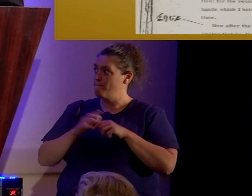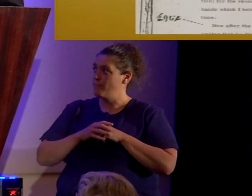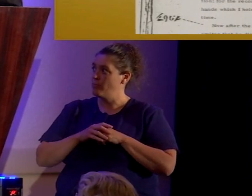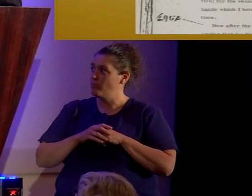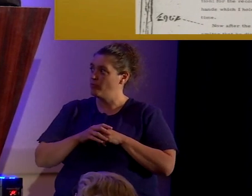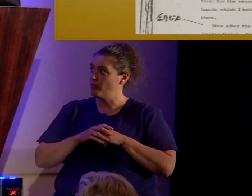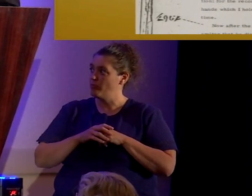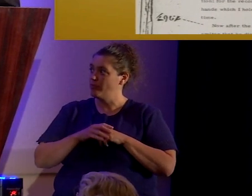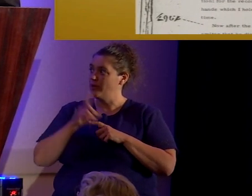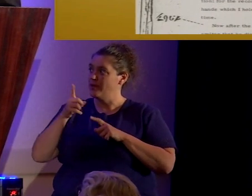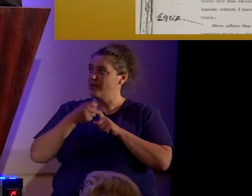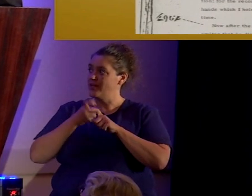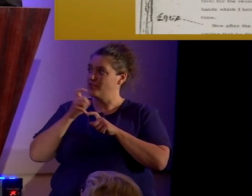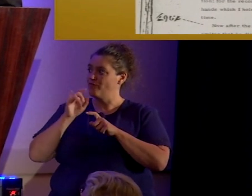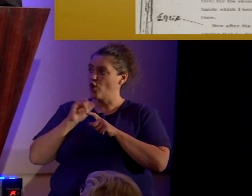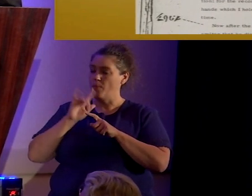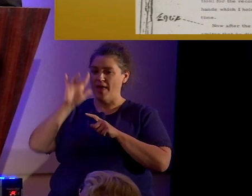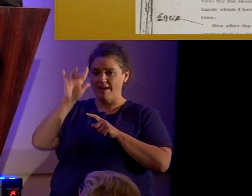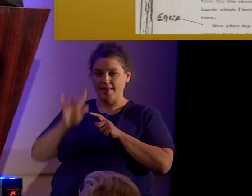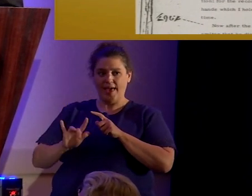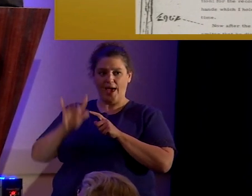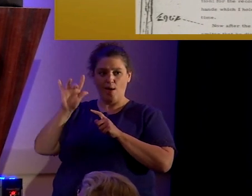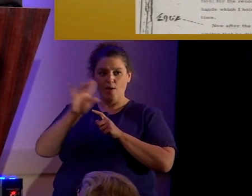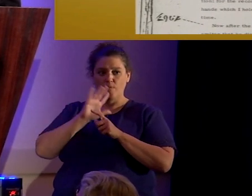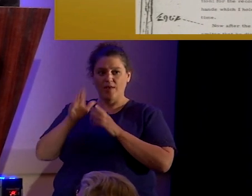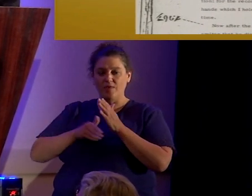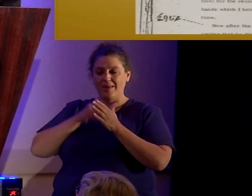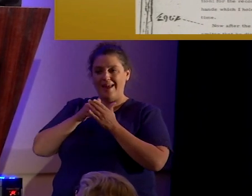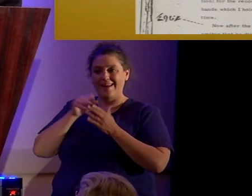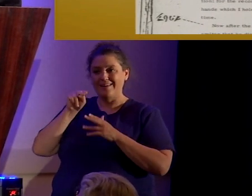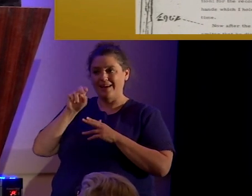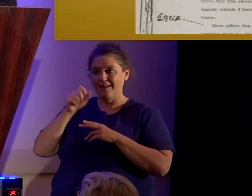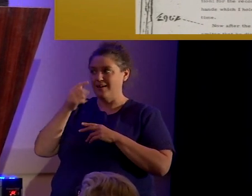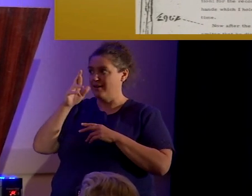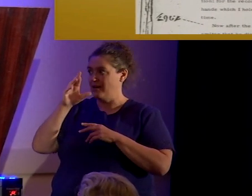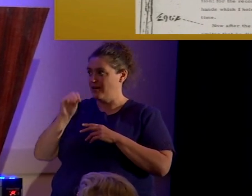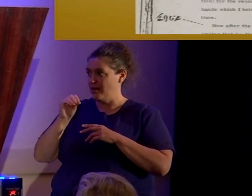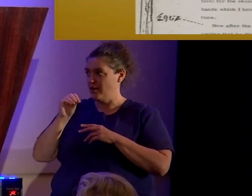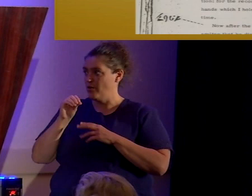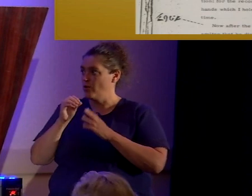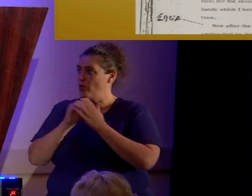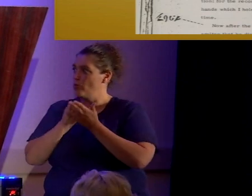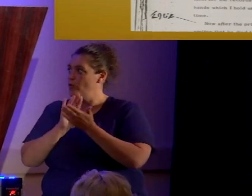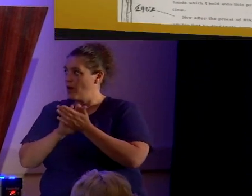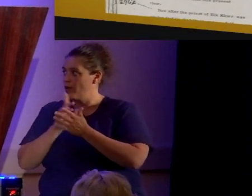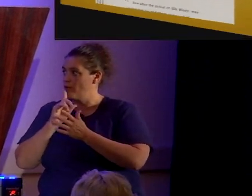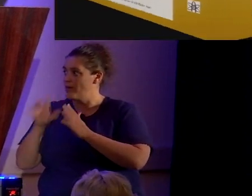It is from that gap that the anti-Negro doctrine is derived.